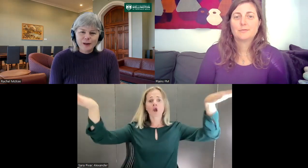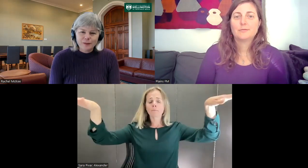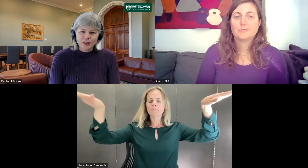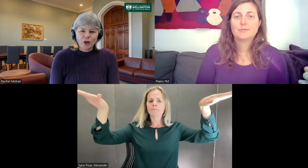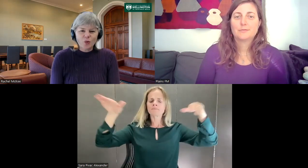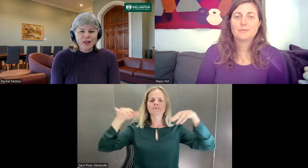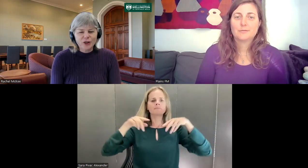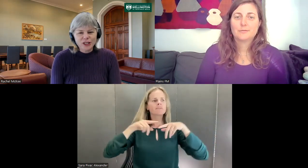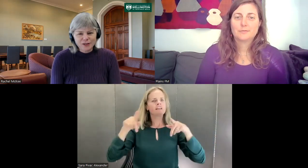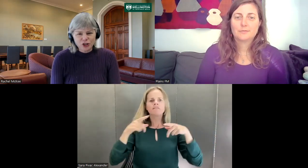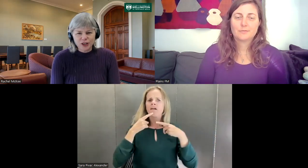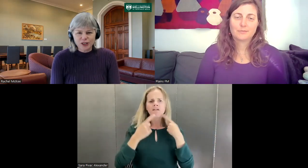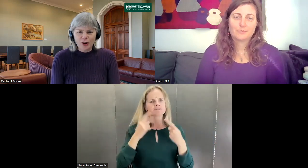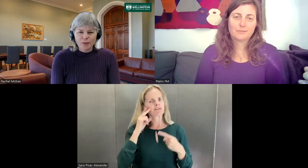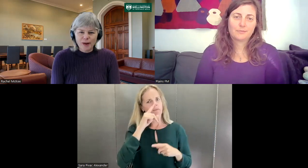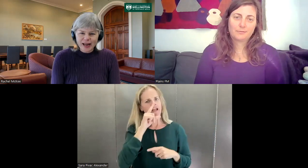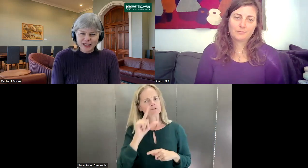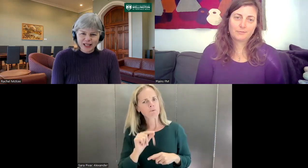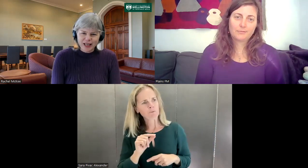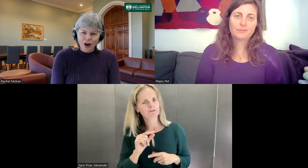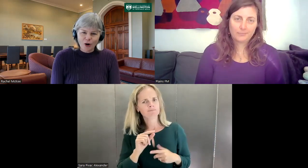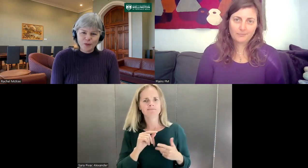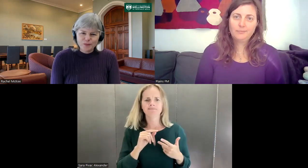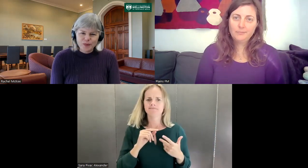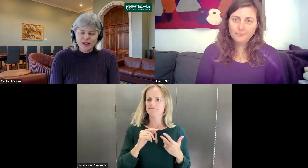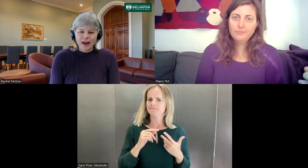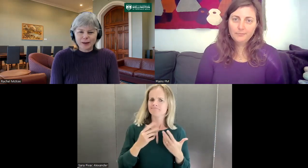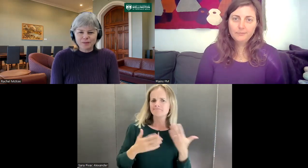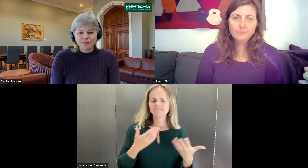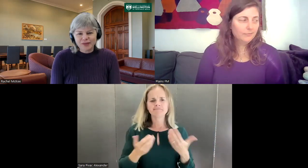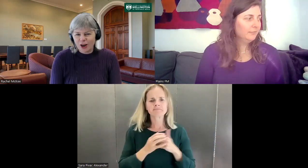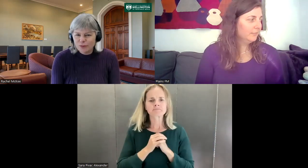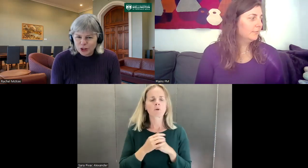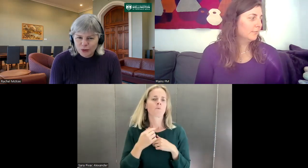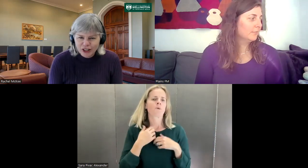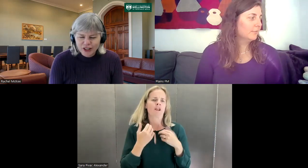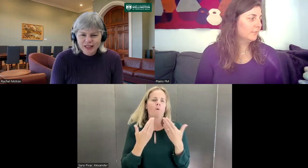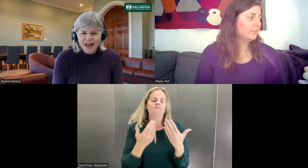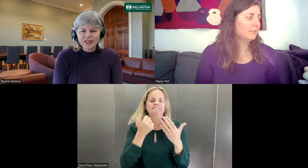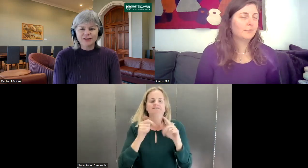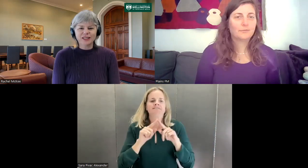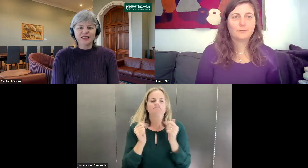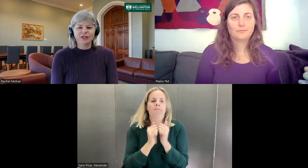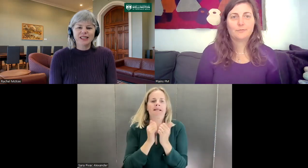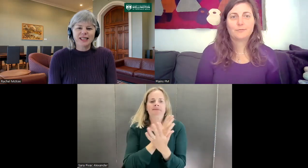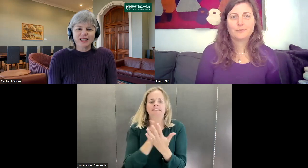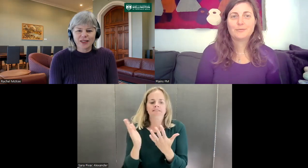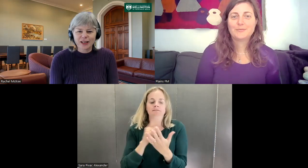So when those deaf students go back to their home situations, they have a different sense, I think, of